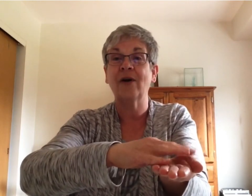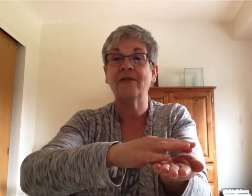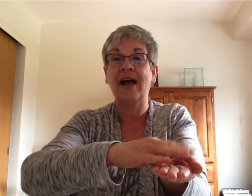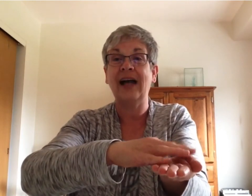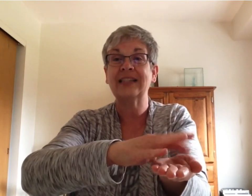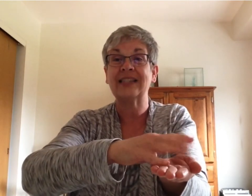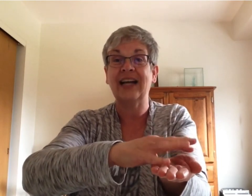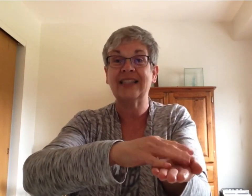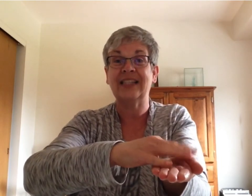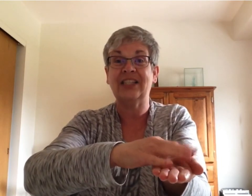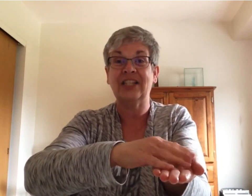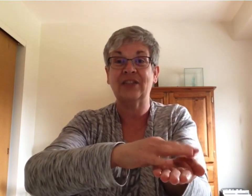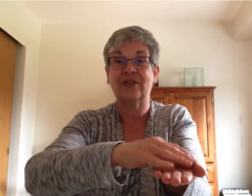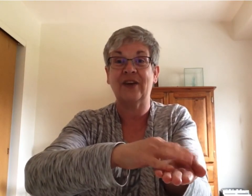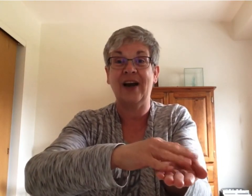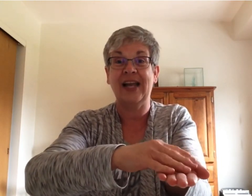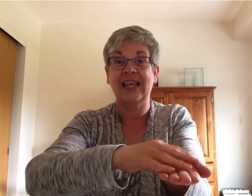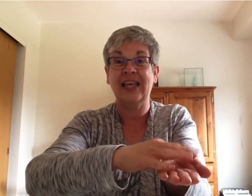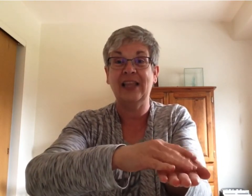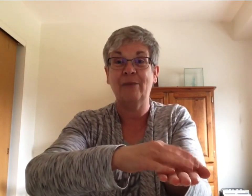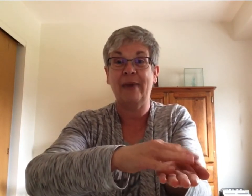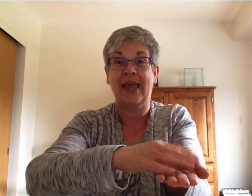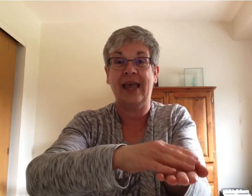fat sausages frying in the pan.